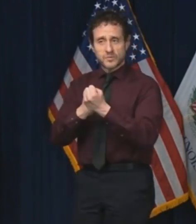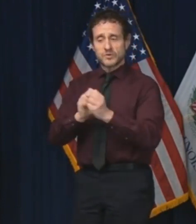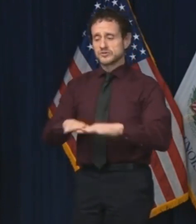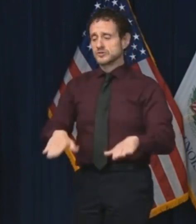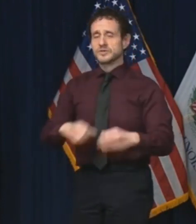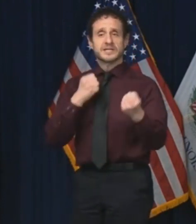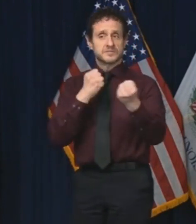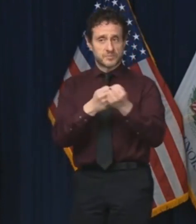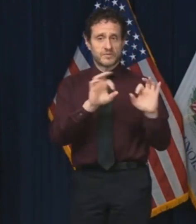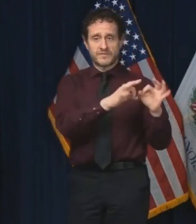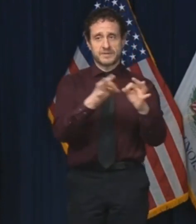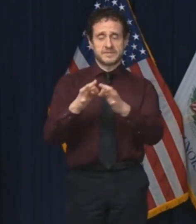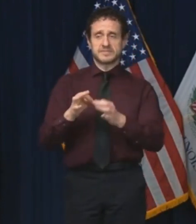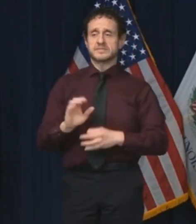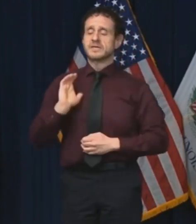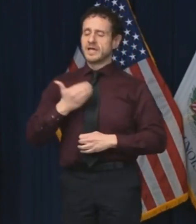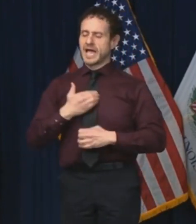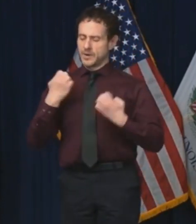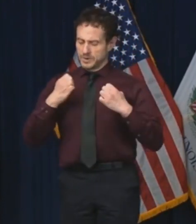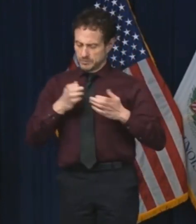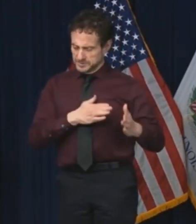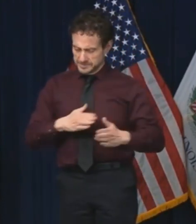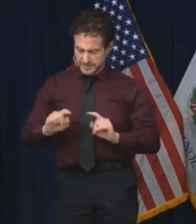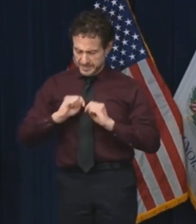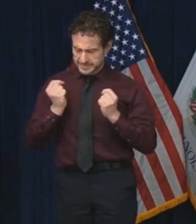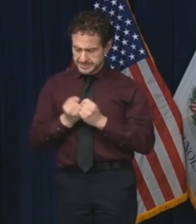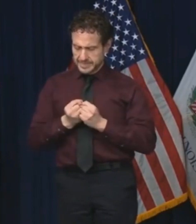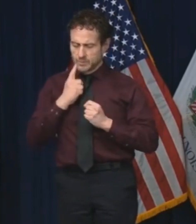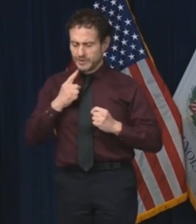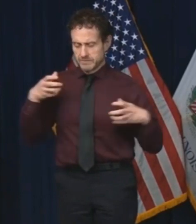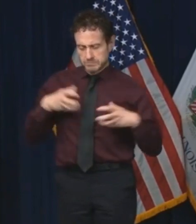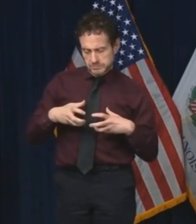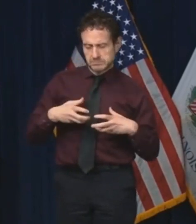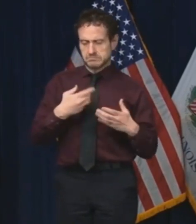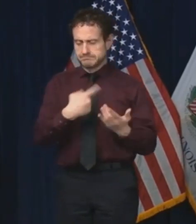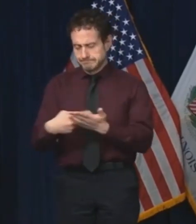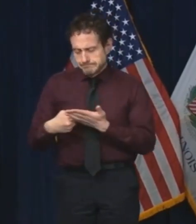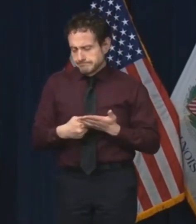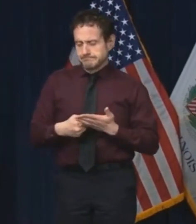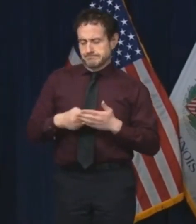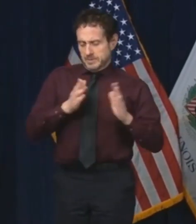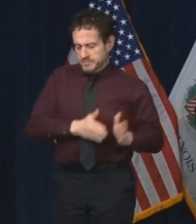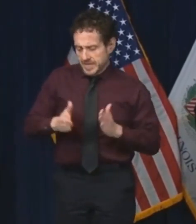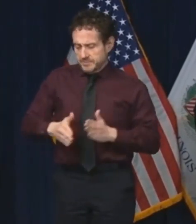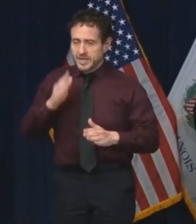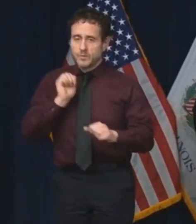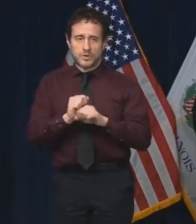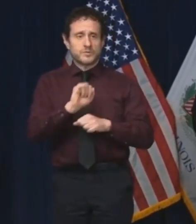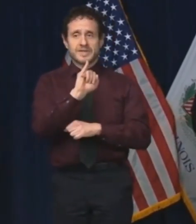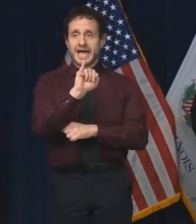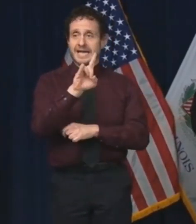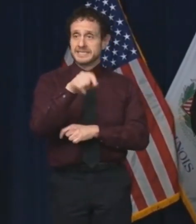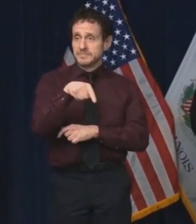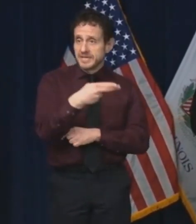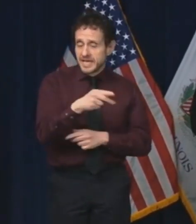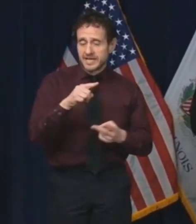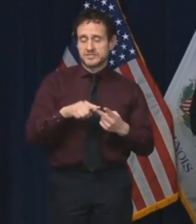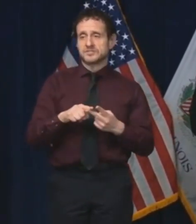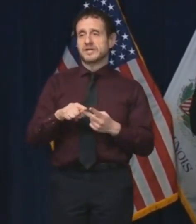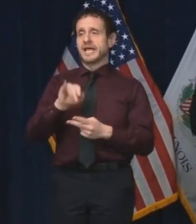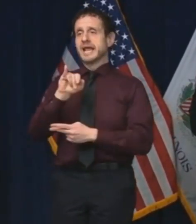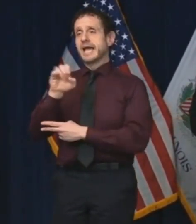Our internal emergency planning team has worked closely with other agencies like IDPH and